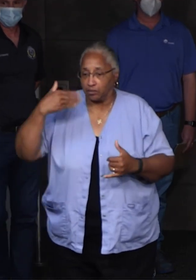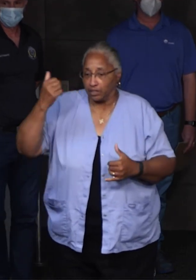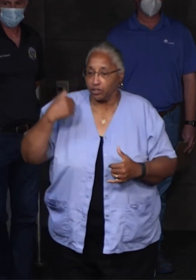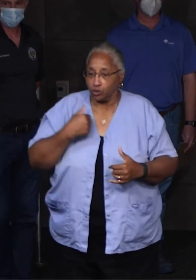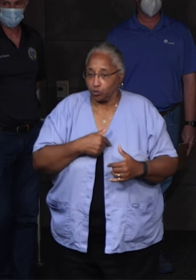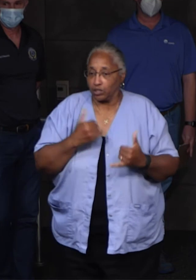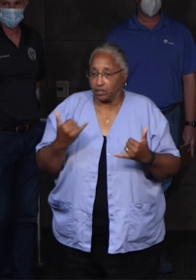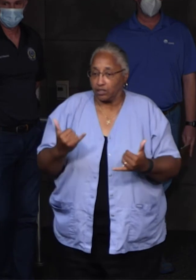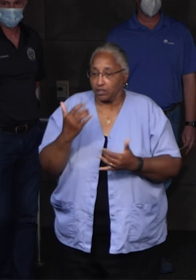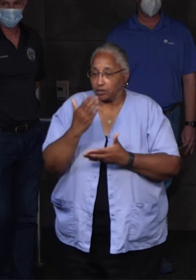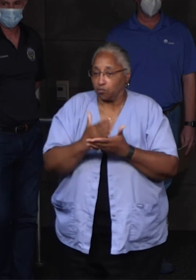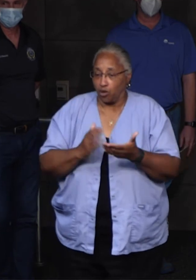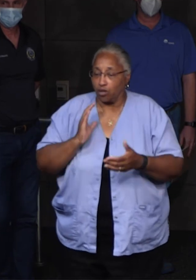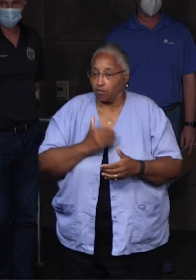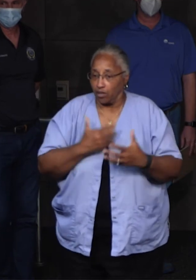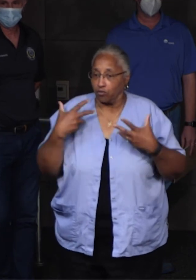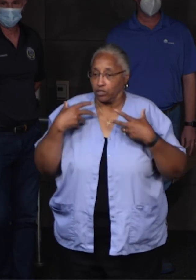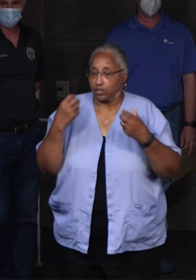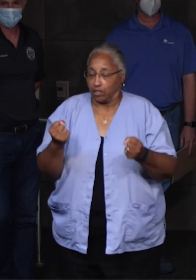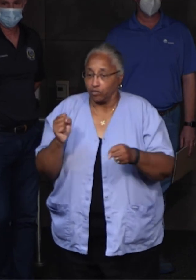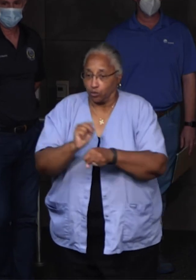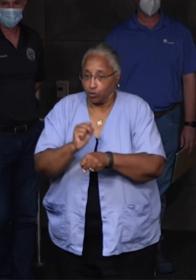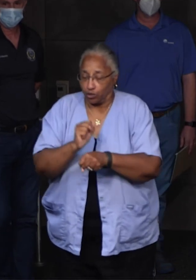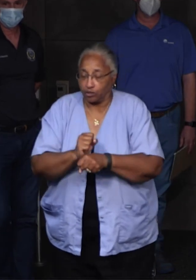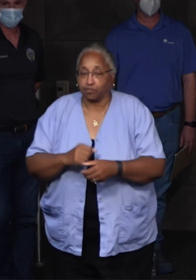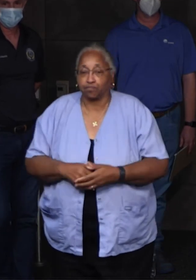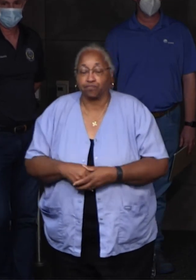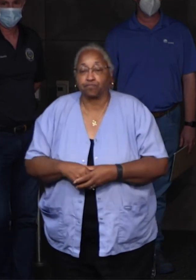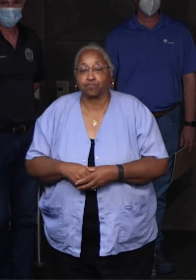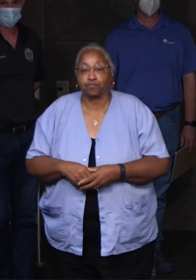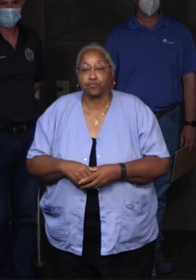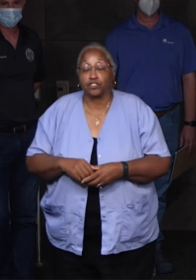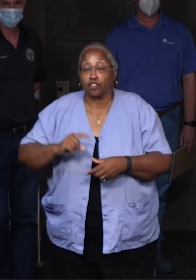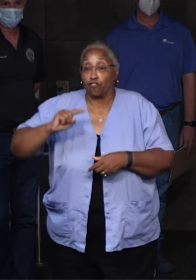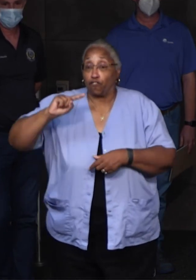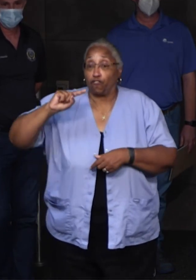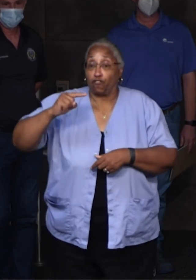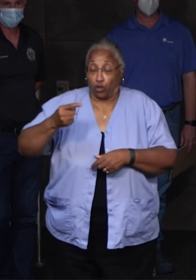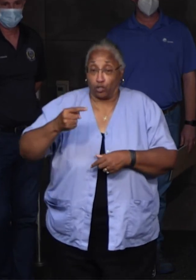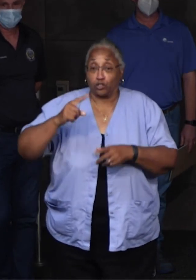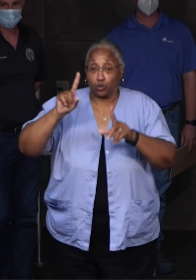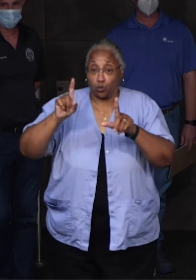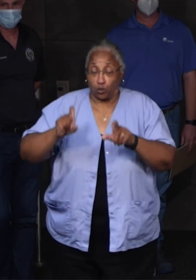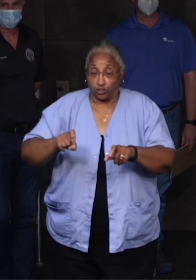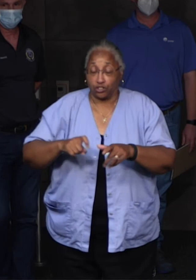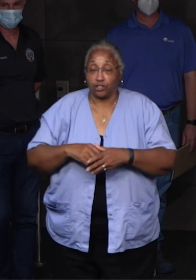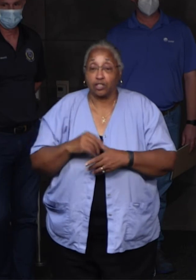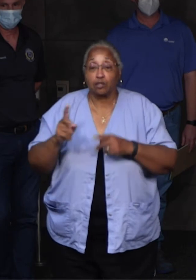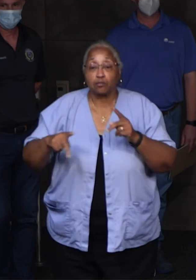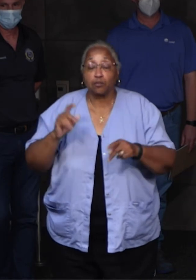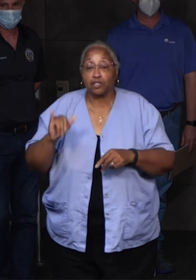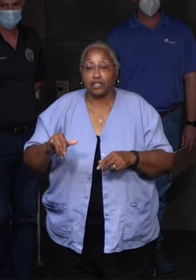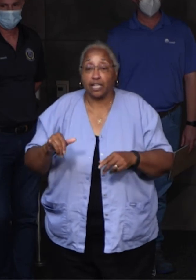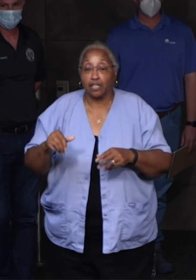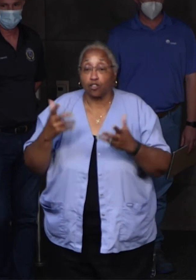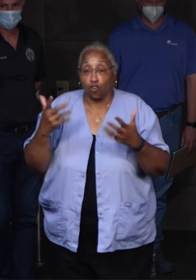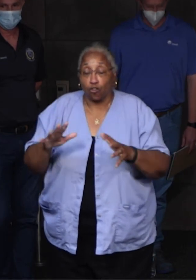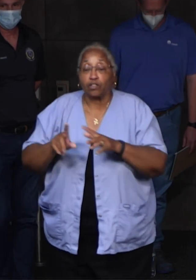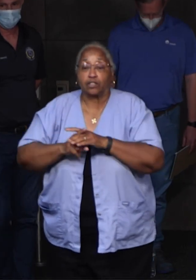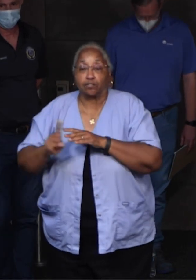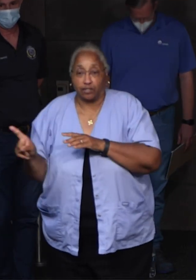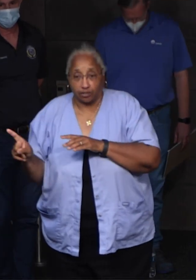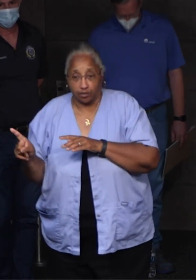in our recovery. Number one, the number one question we seem to be getting is from people who have evacuated.